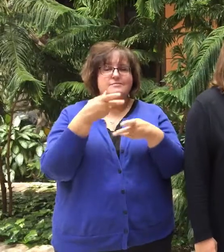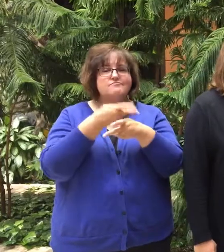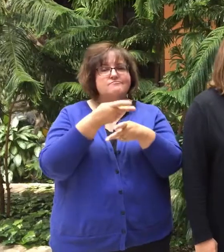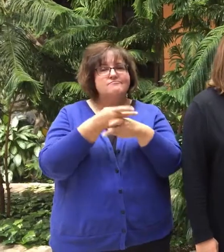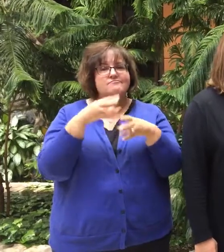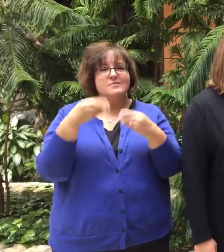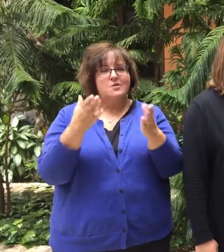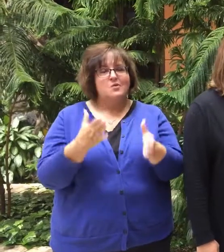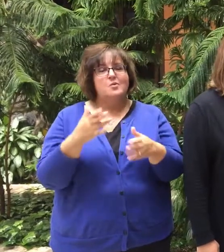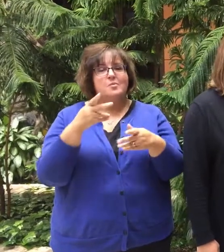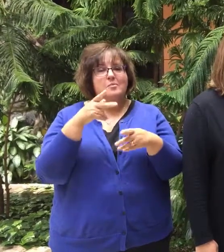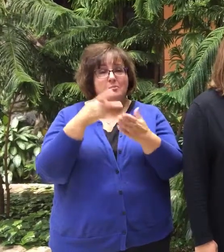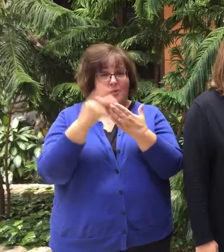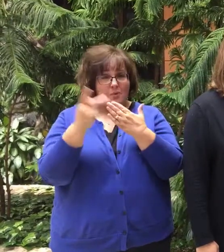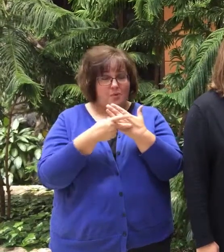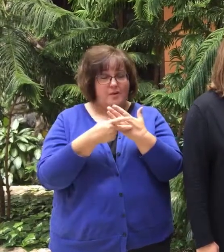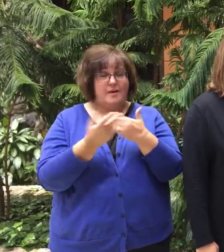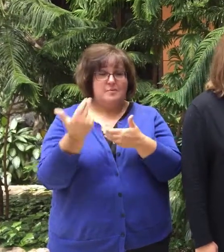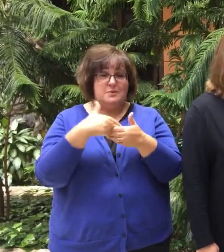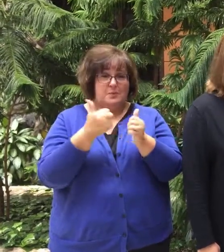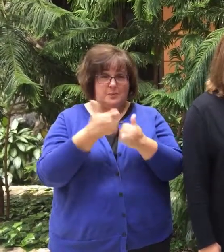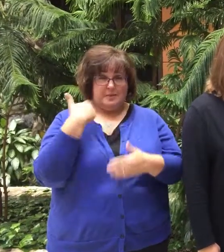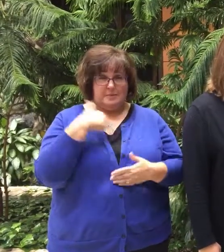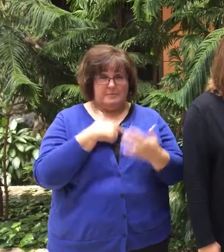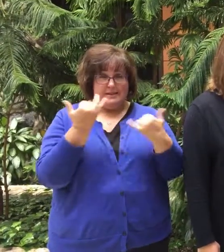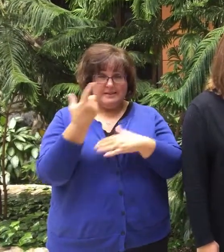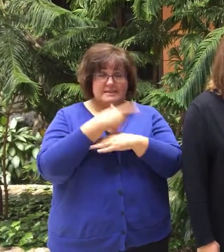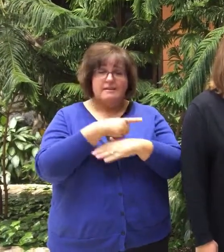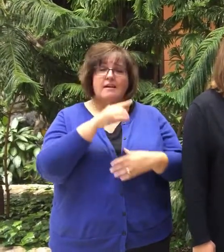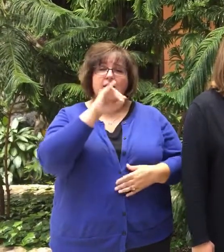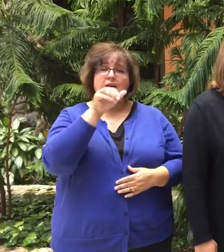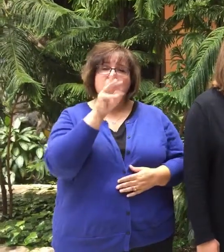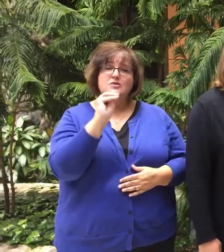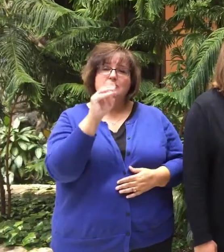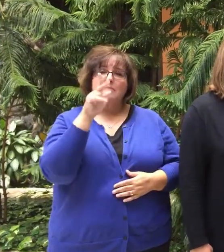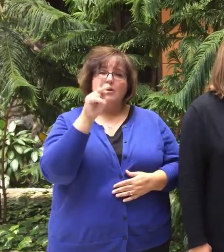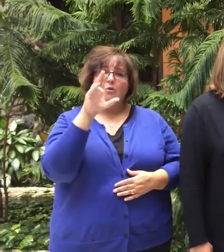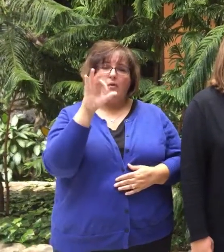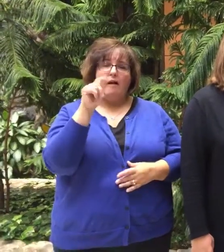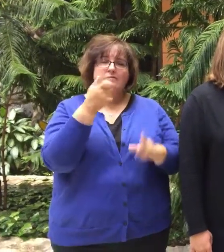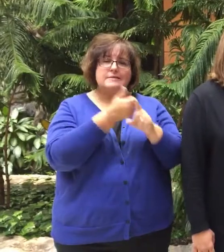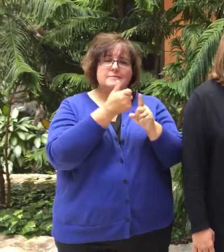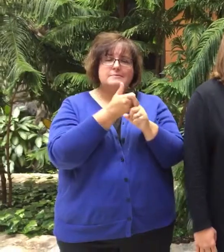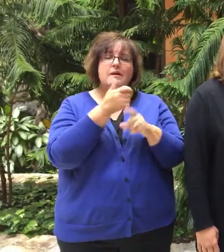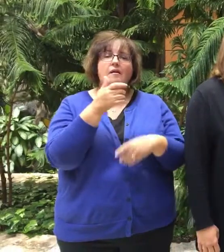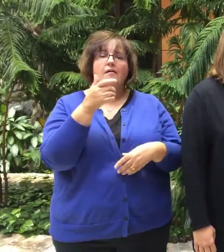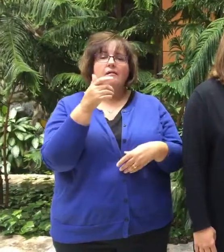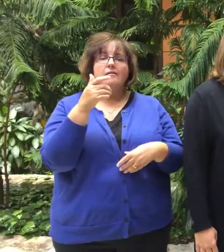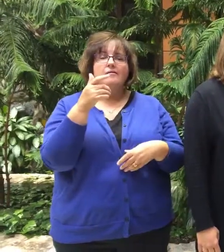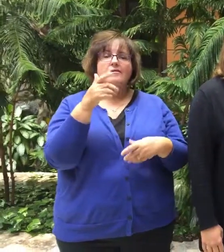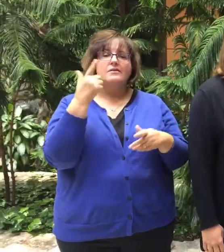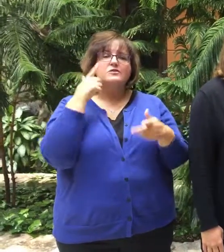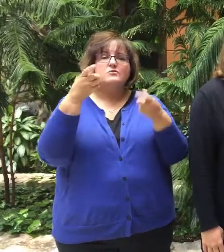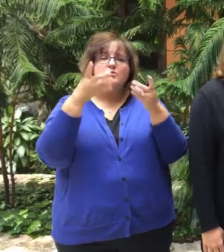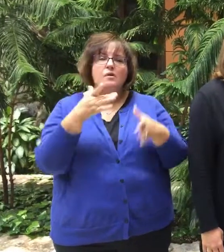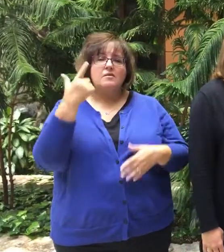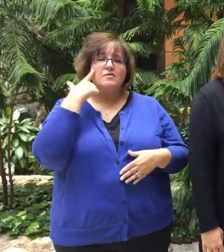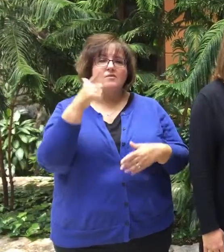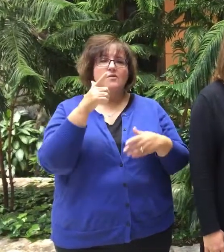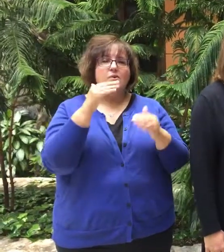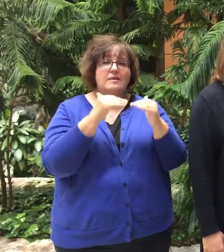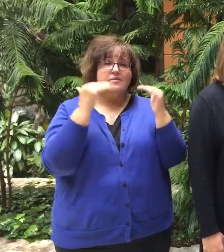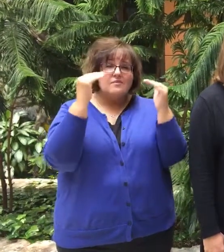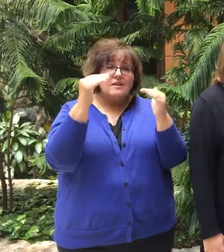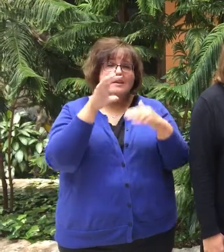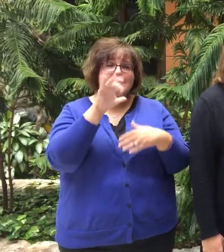and joining me today is Reverend Jim Kraft. He is the Director of Advanced Care Planning at